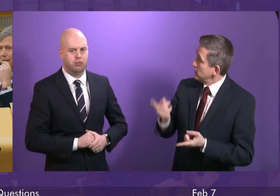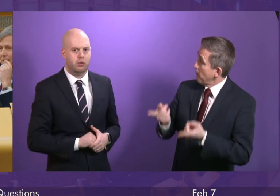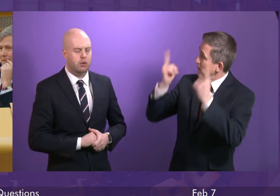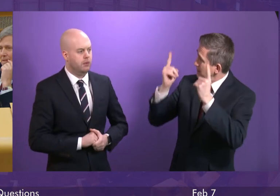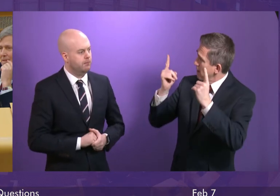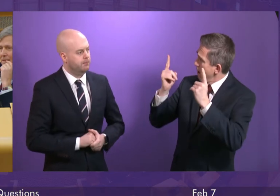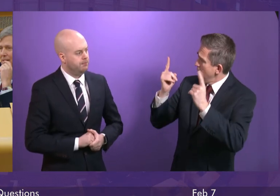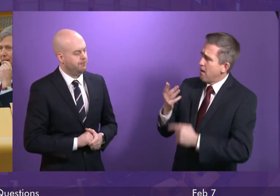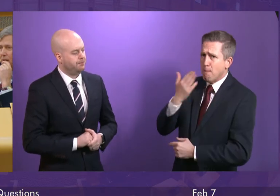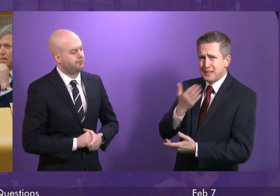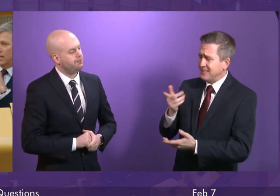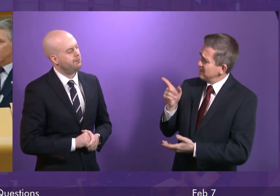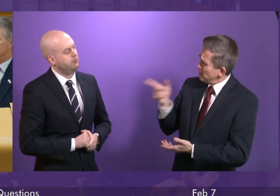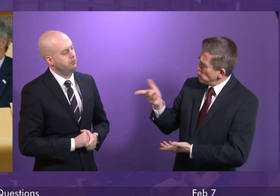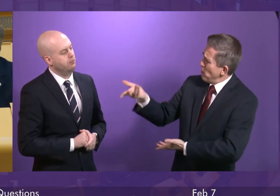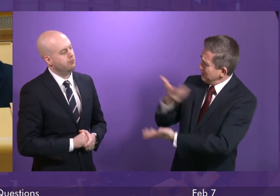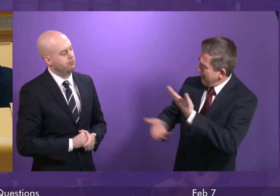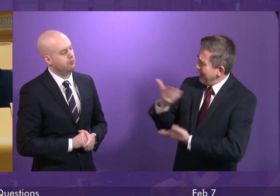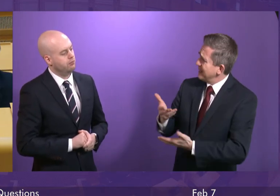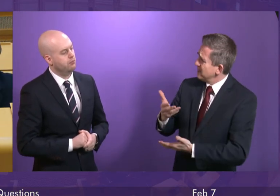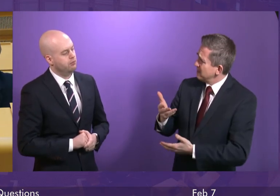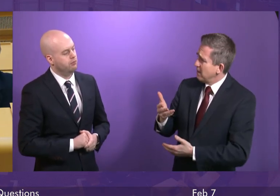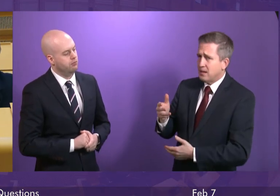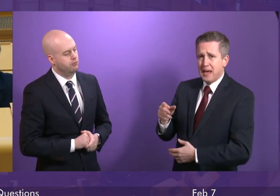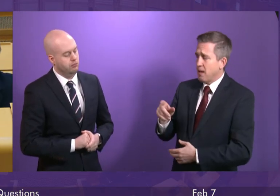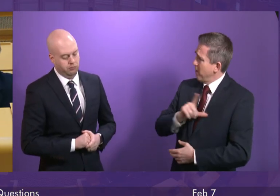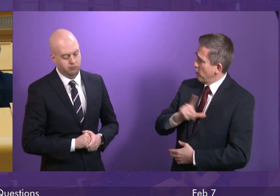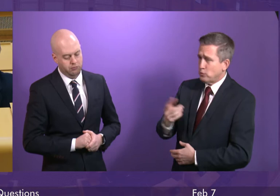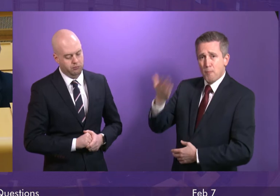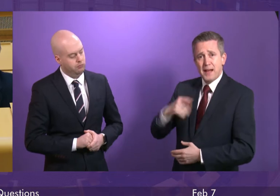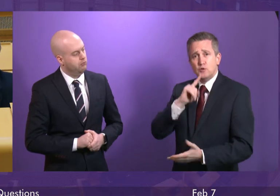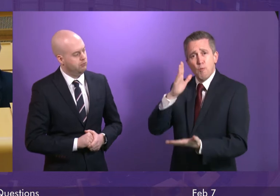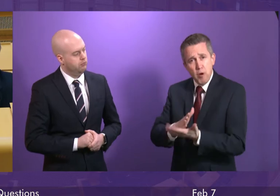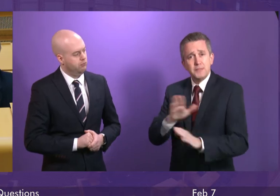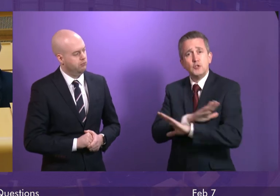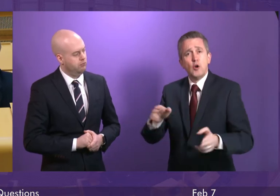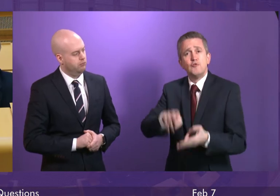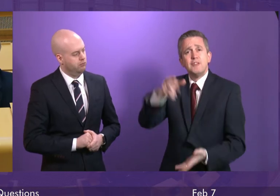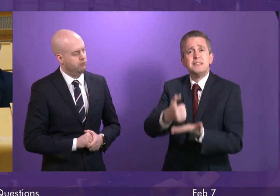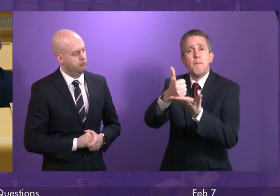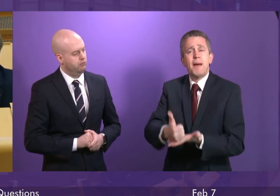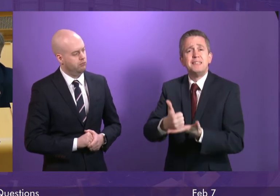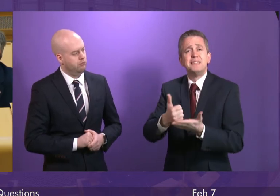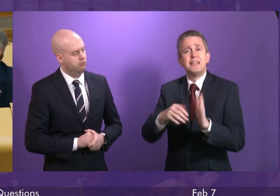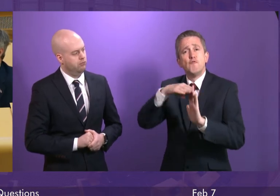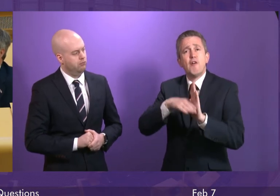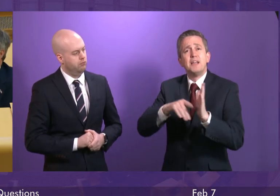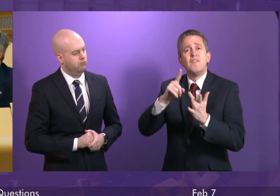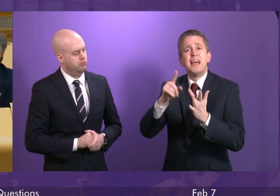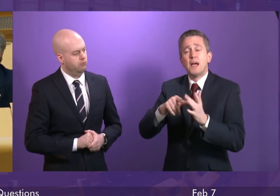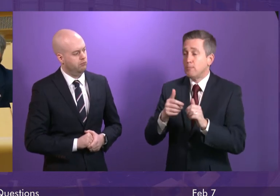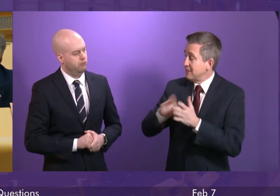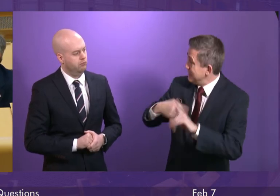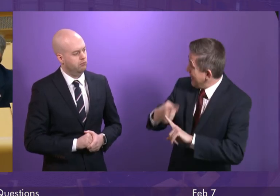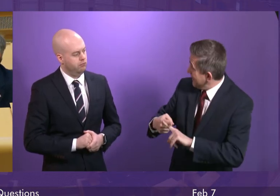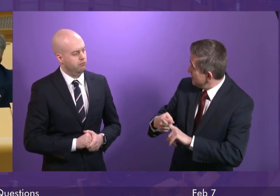us, when he promised, when he promised not to increase the basic rate of income tax before the last election, did he